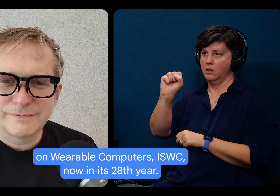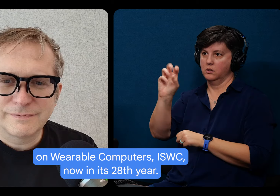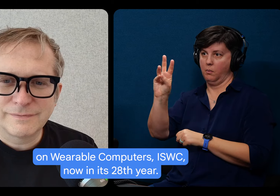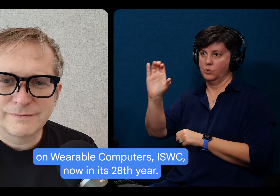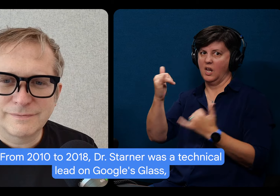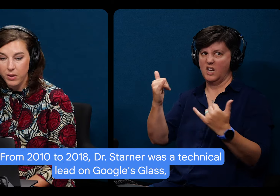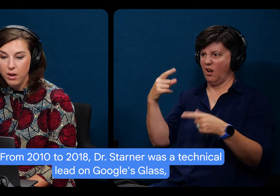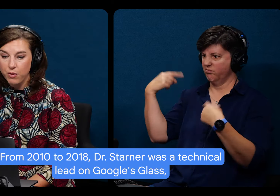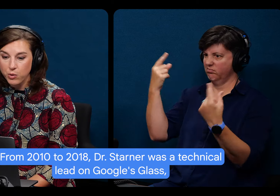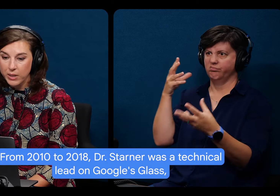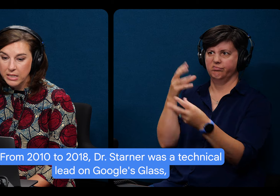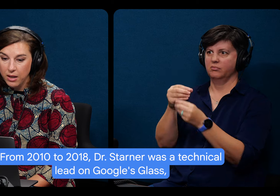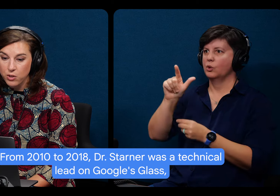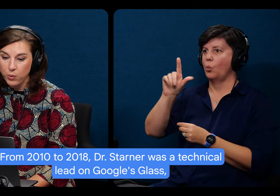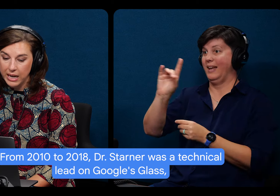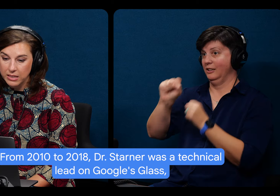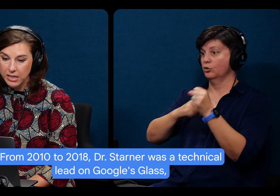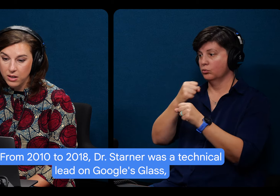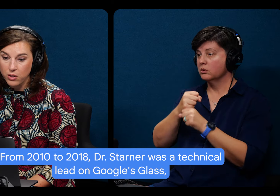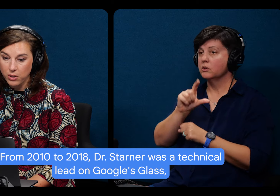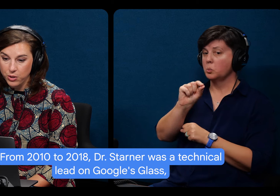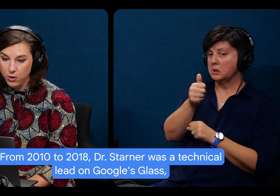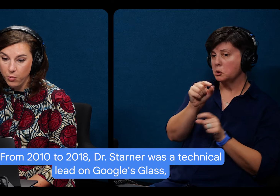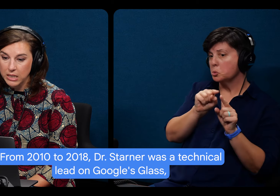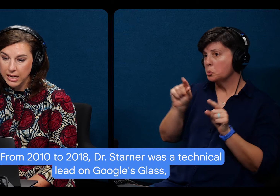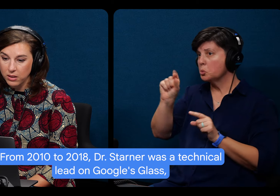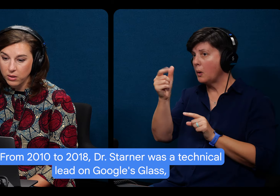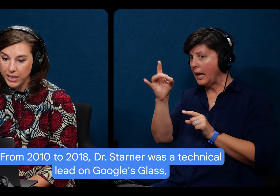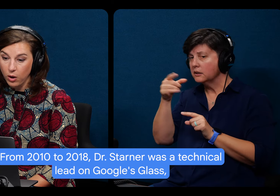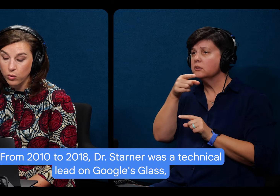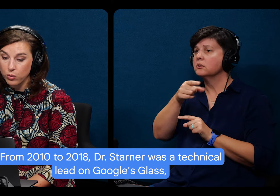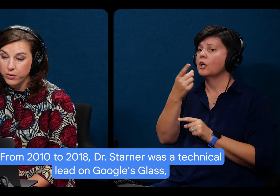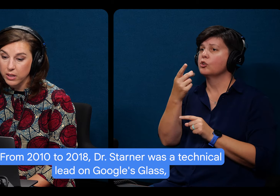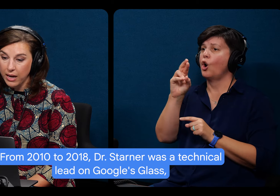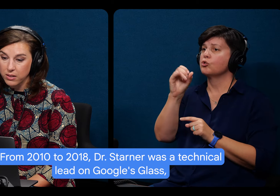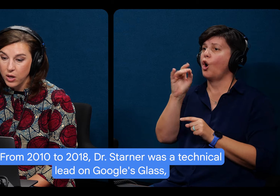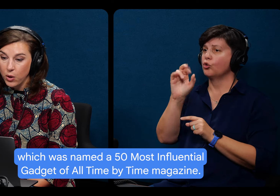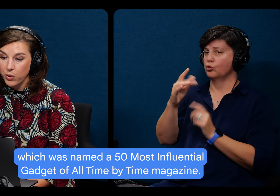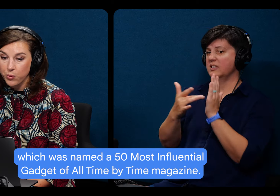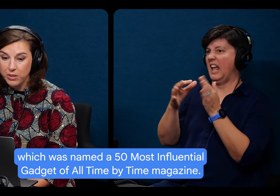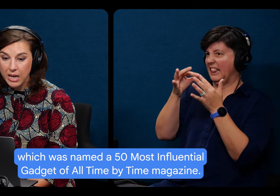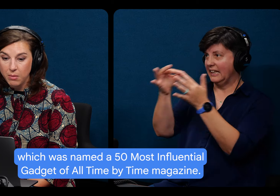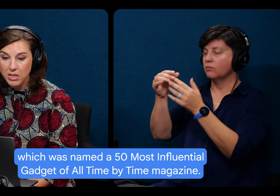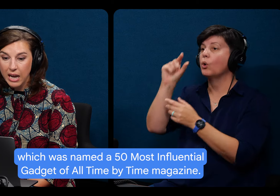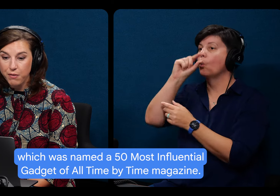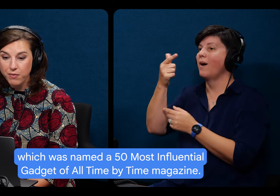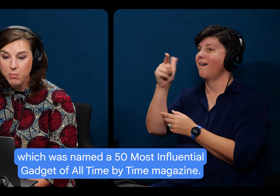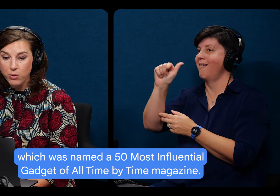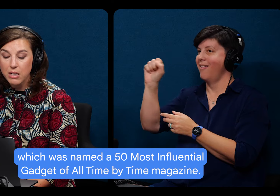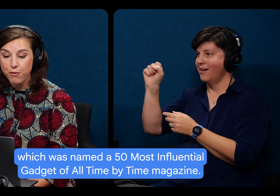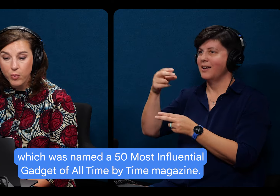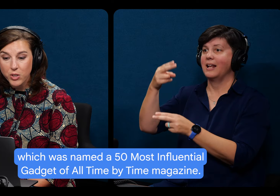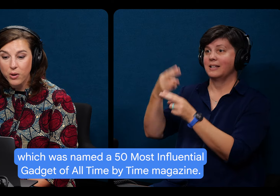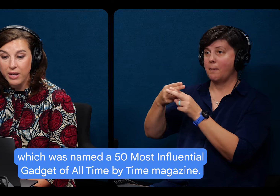28th year. From 2010 to 2018, Dr. Starner was a technical lead on Google's Glass, which was named a 50